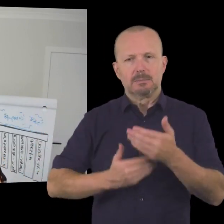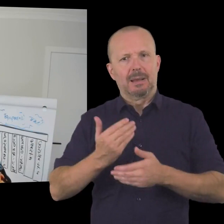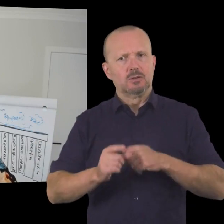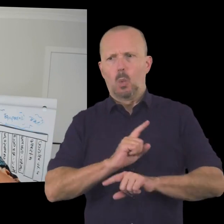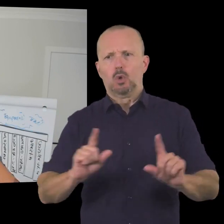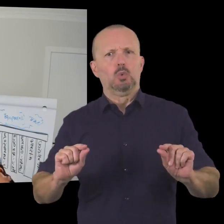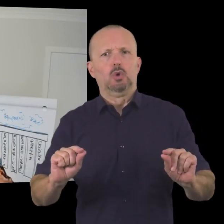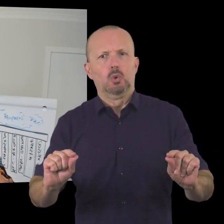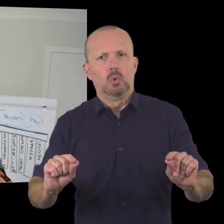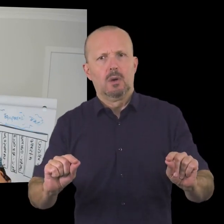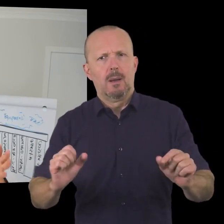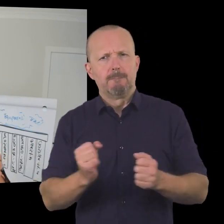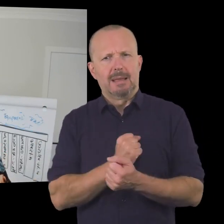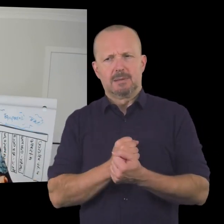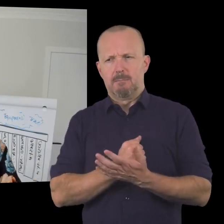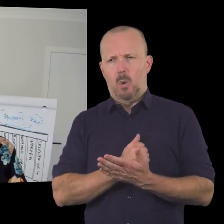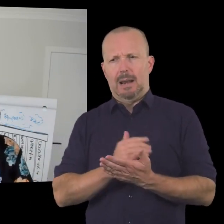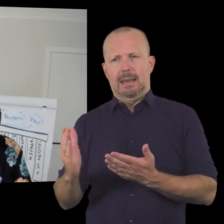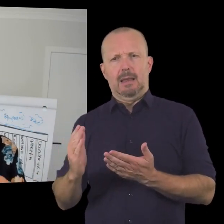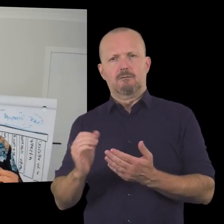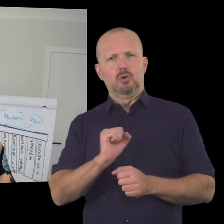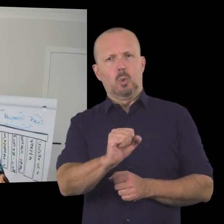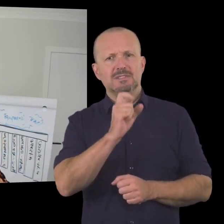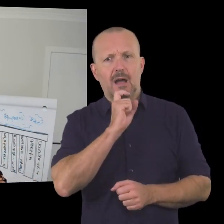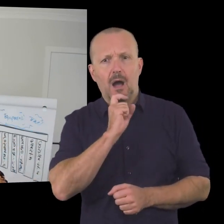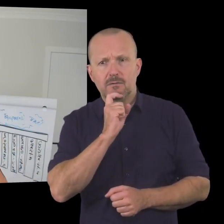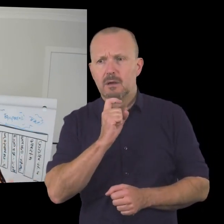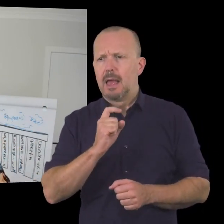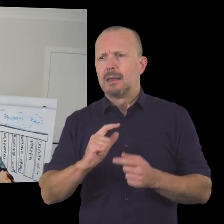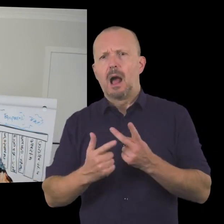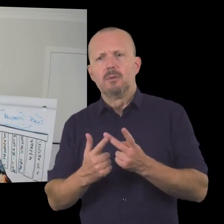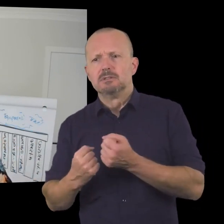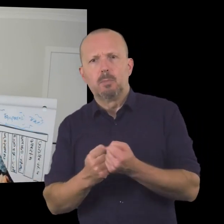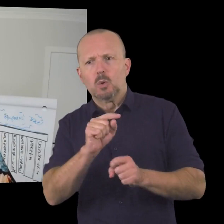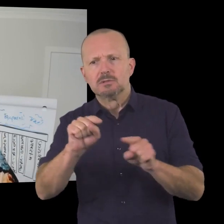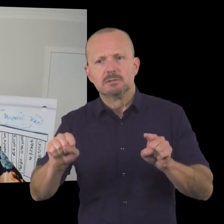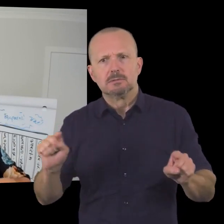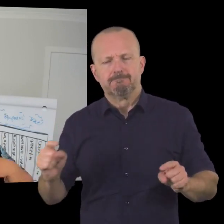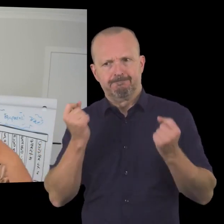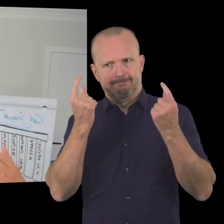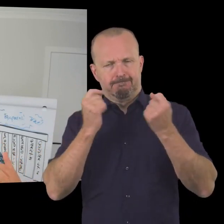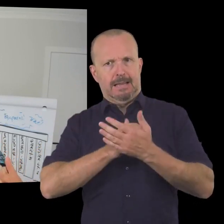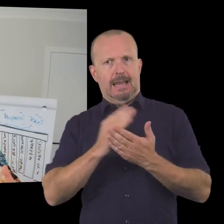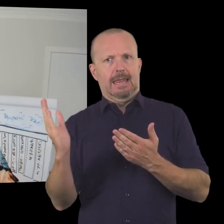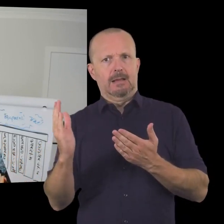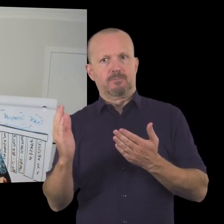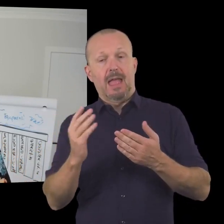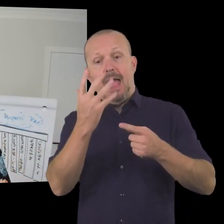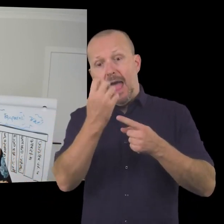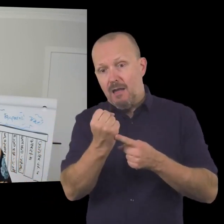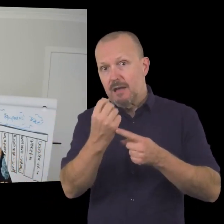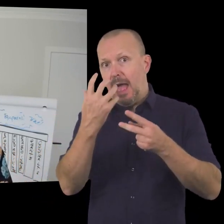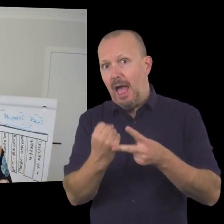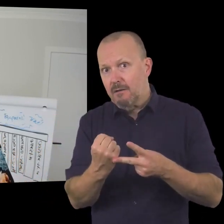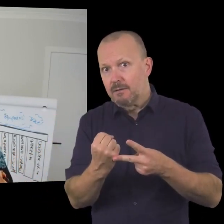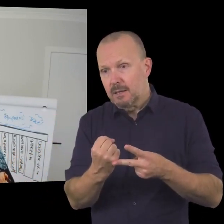makes it way easier for everybody in your organization to share your vision and mission and to take and make the opportunity